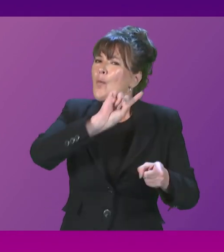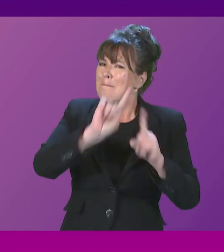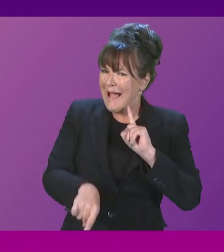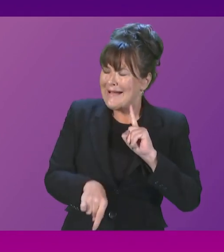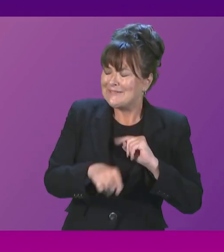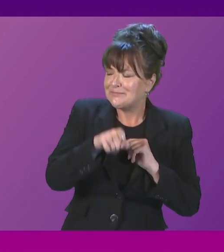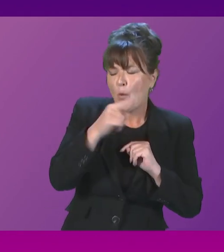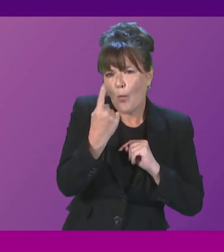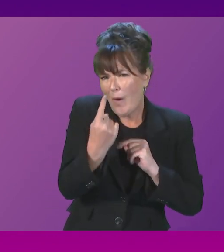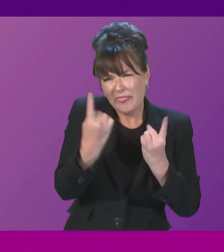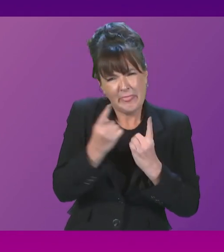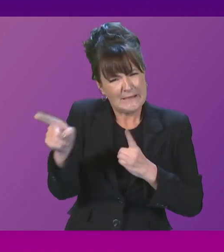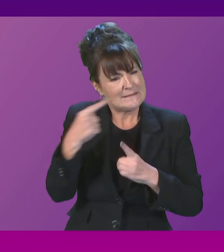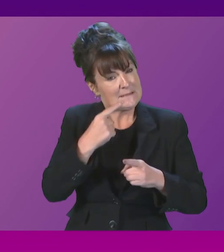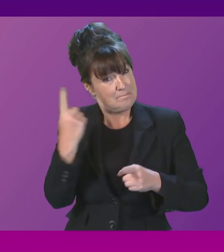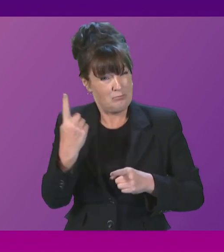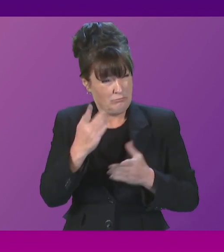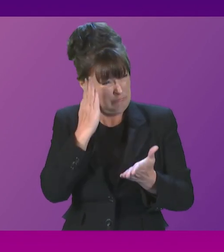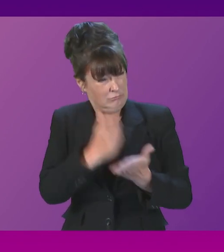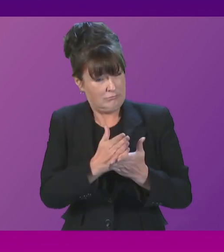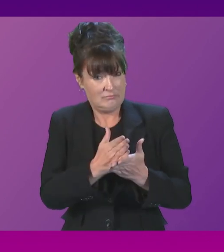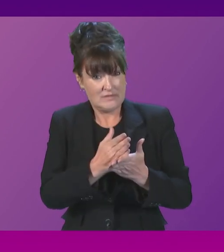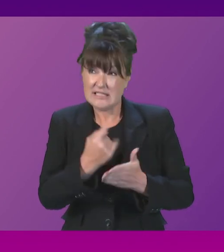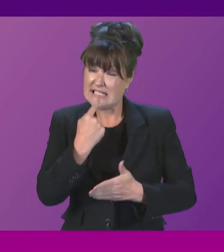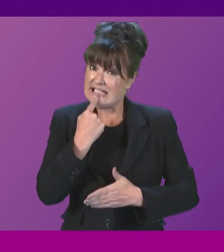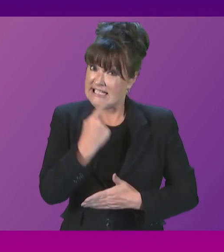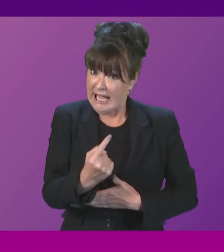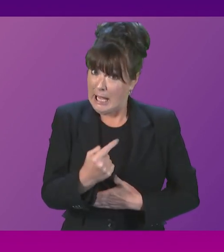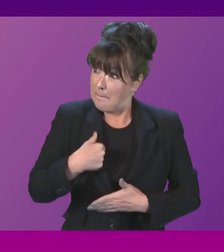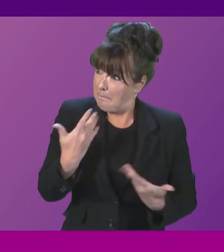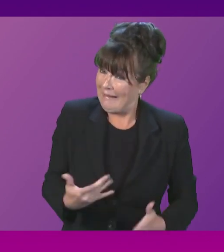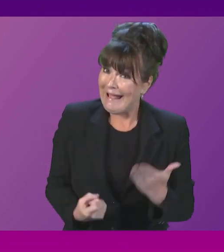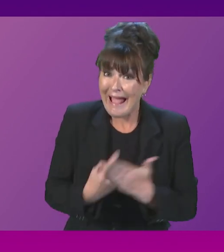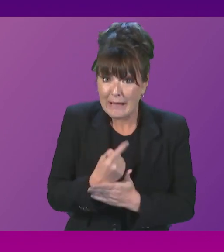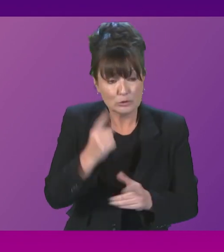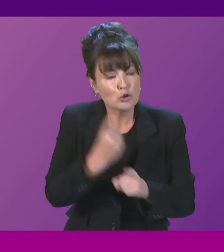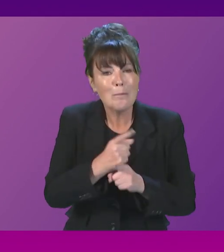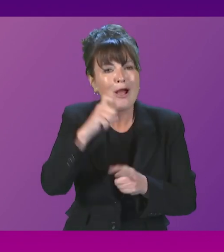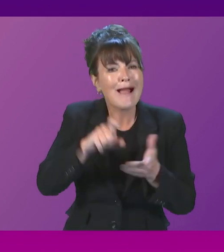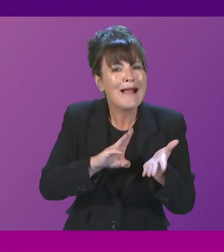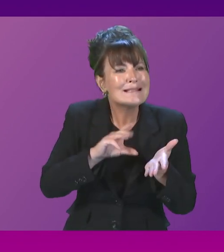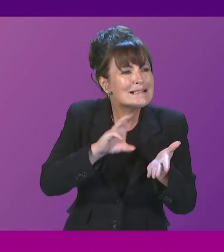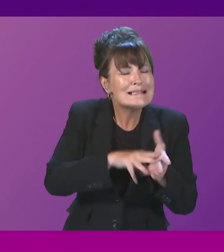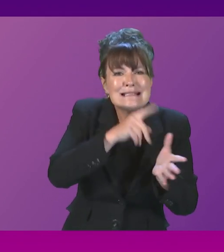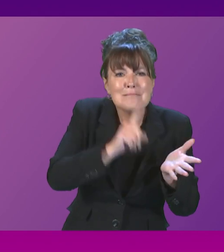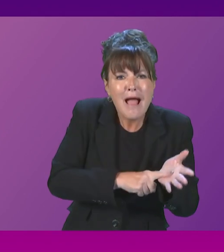allegations, of course, relating to the CMALE statement of operational and technical